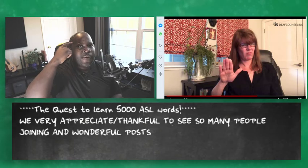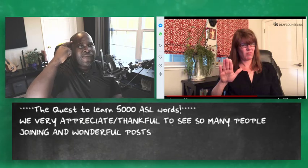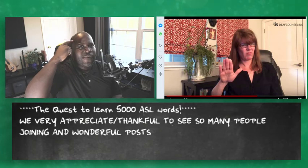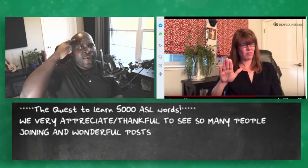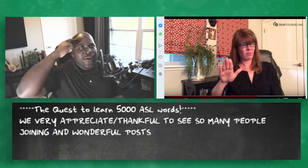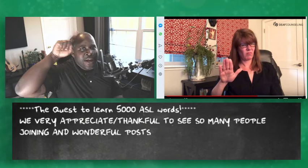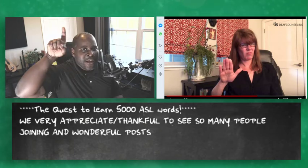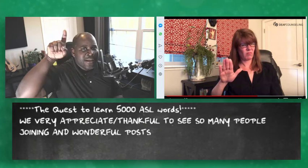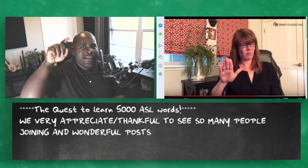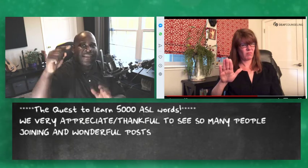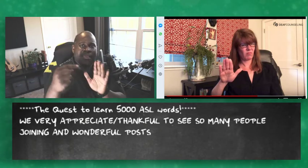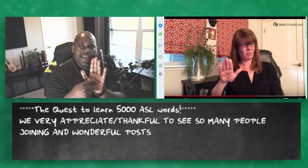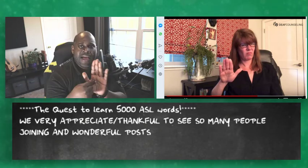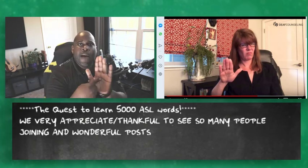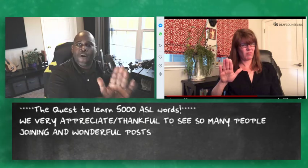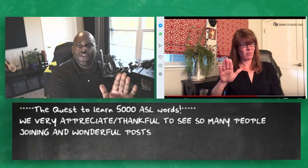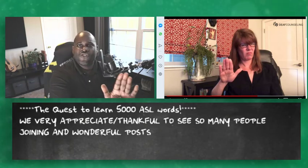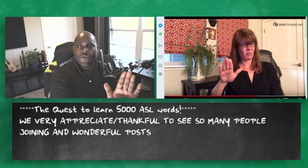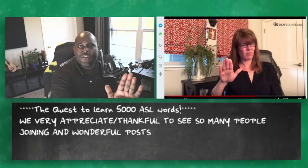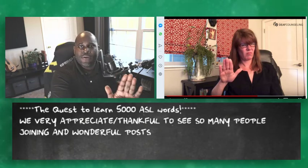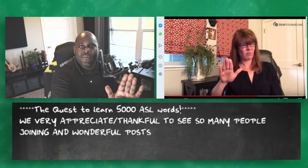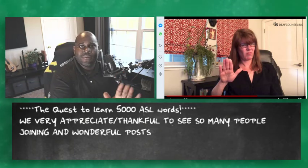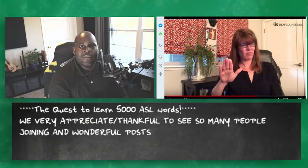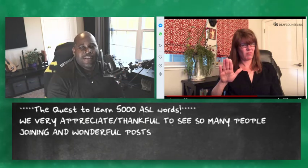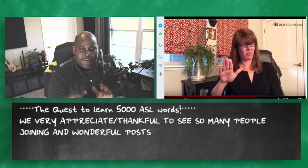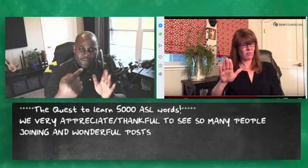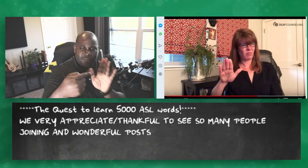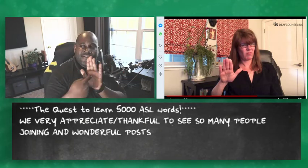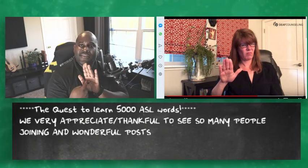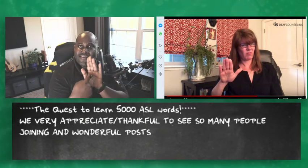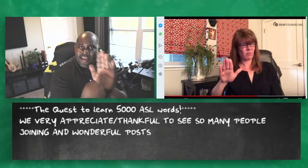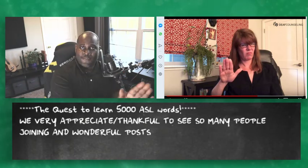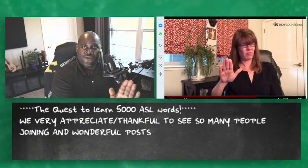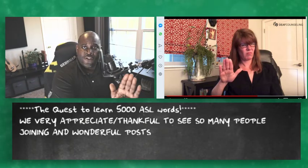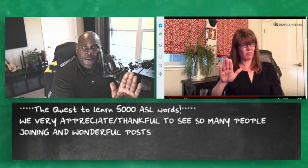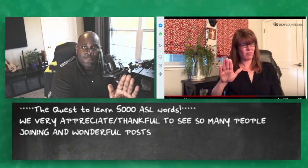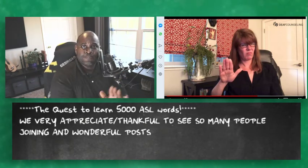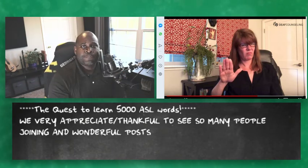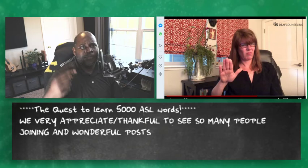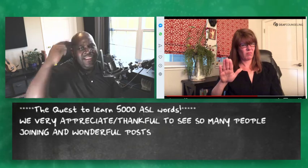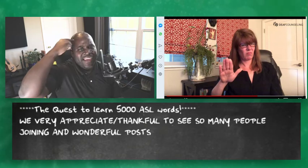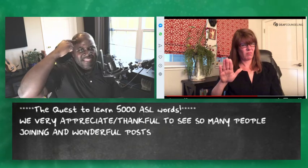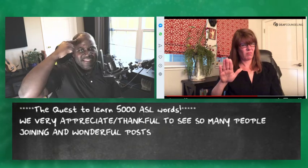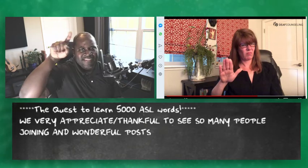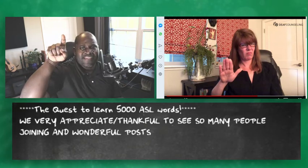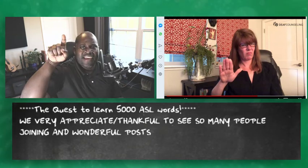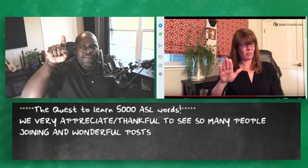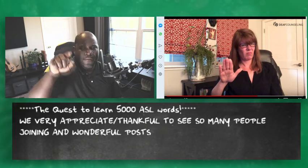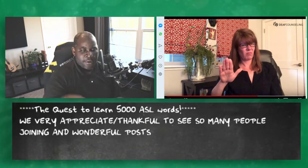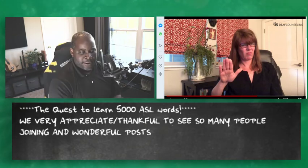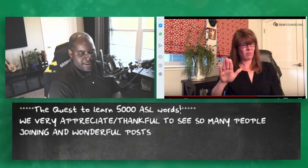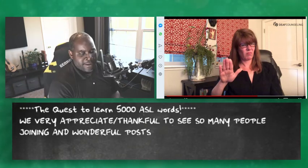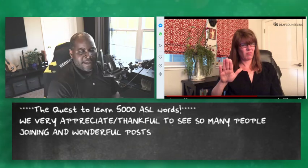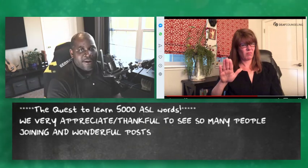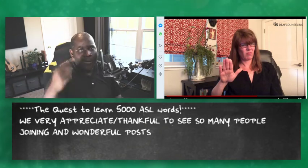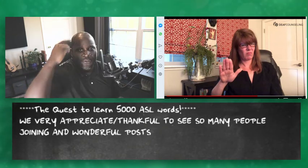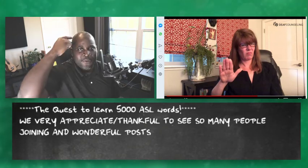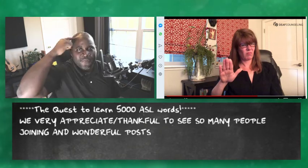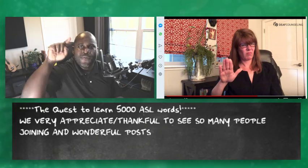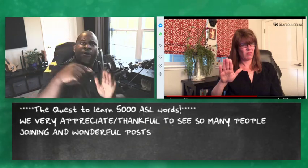for I want to show you this is a sign for show and this is a sign for so for